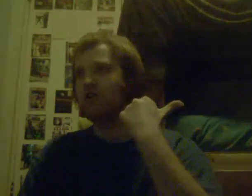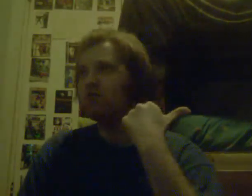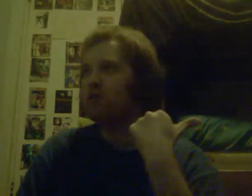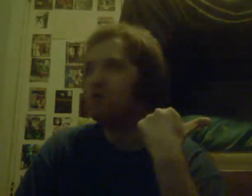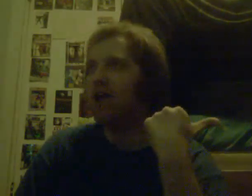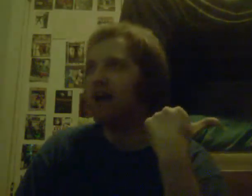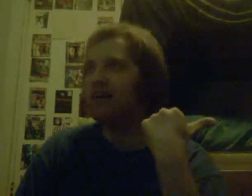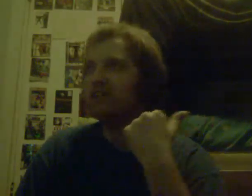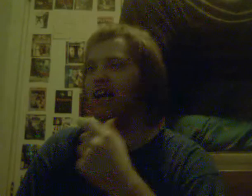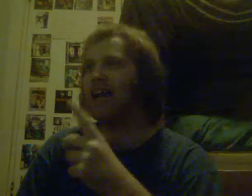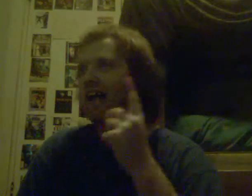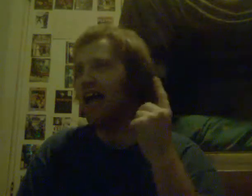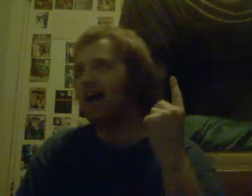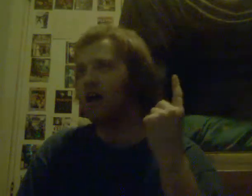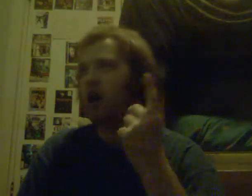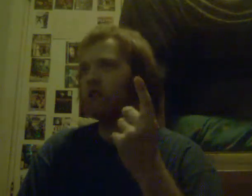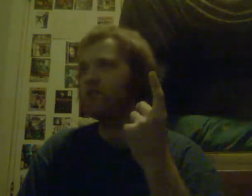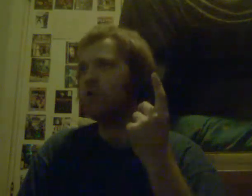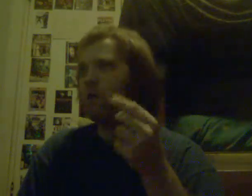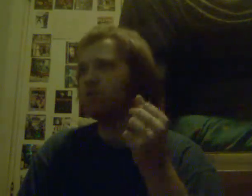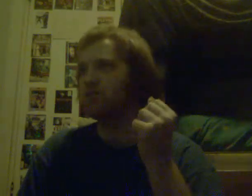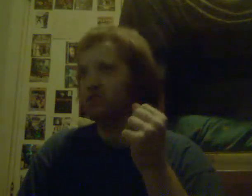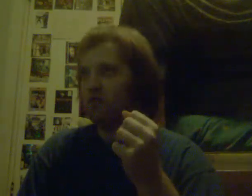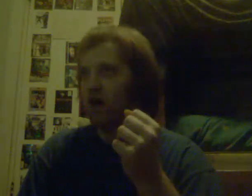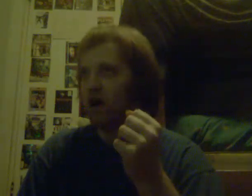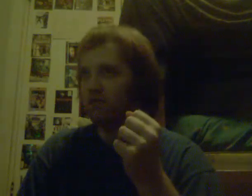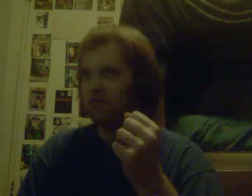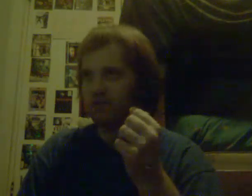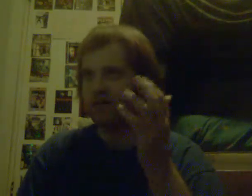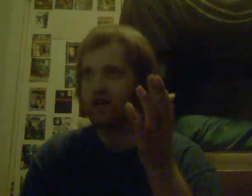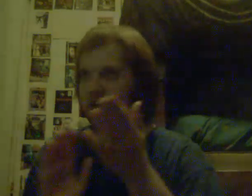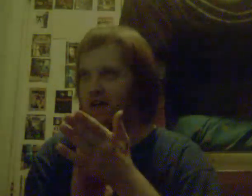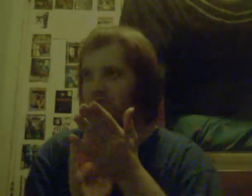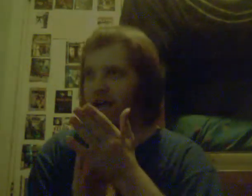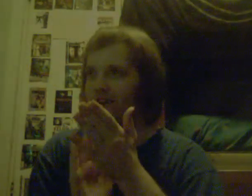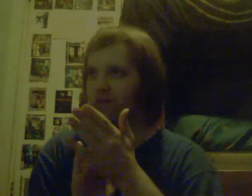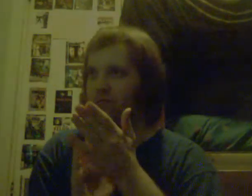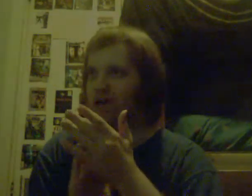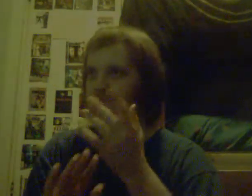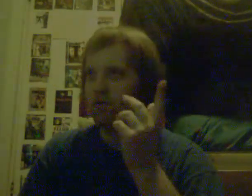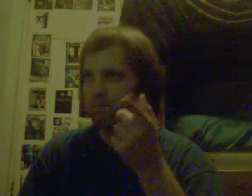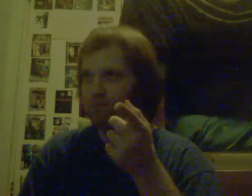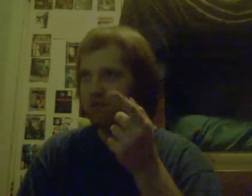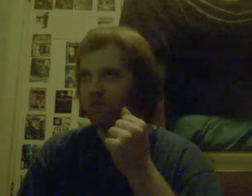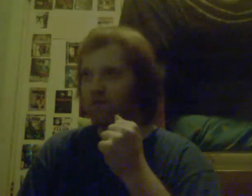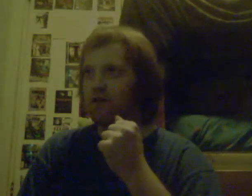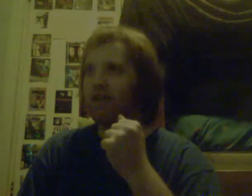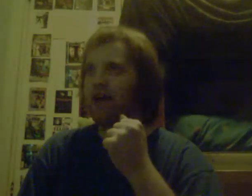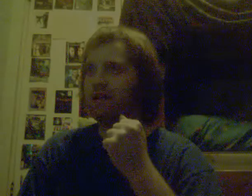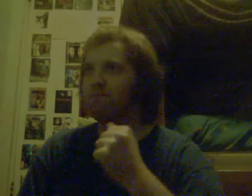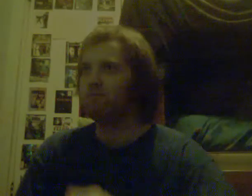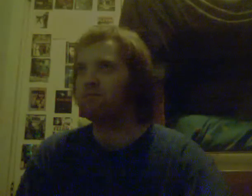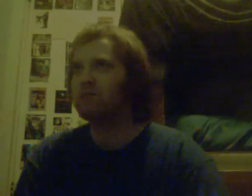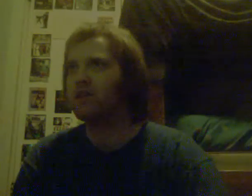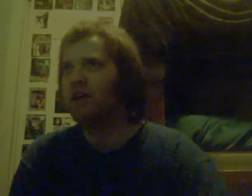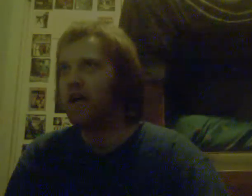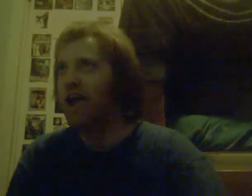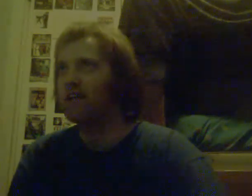my youtube page and i got 101 describers thank you people for that and